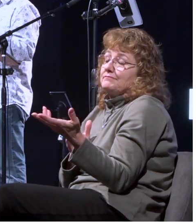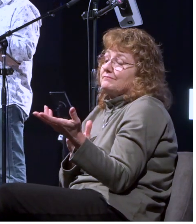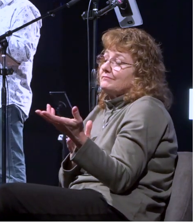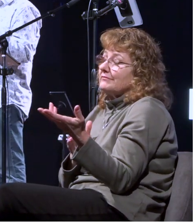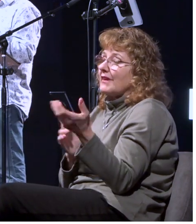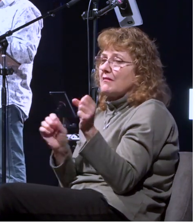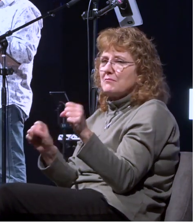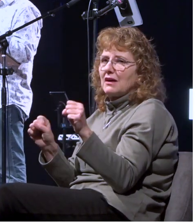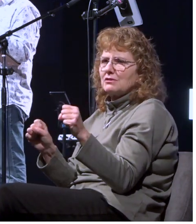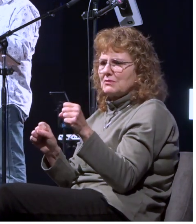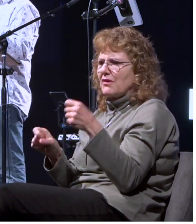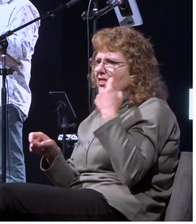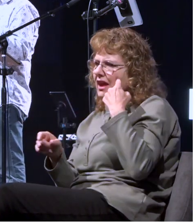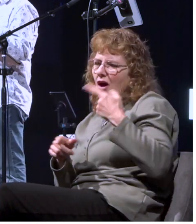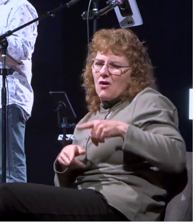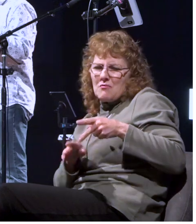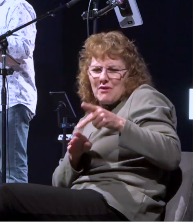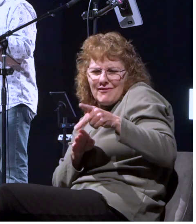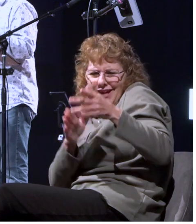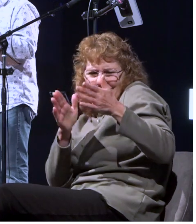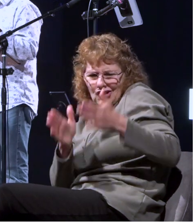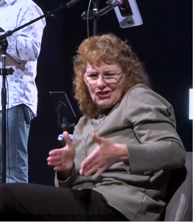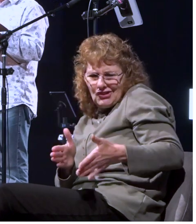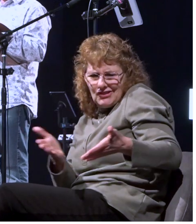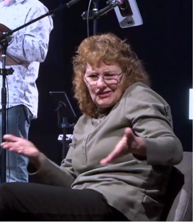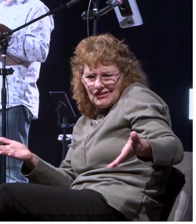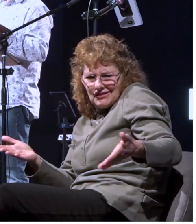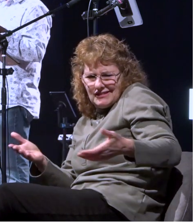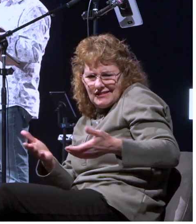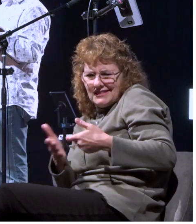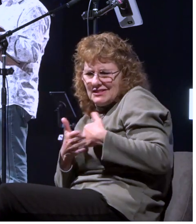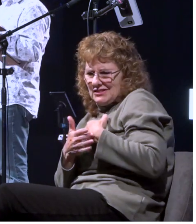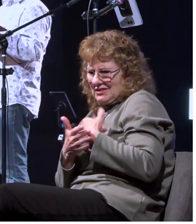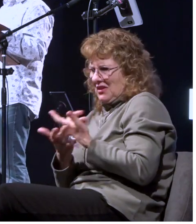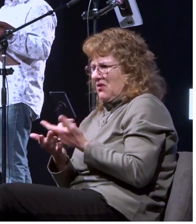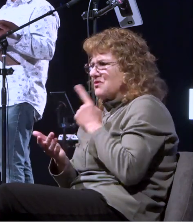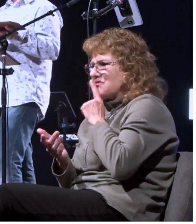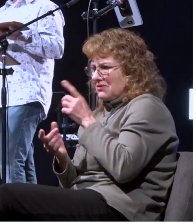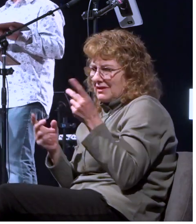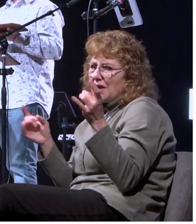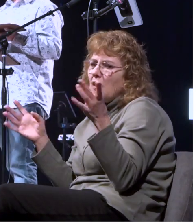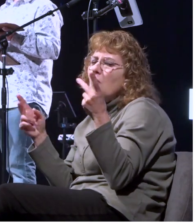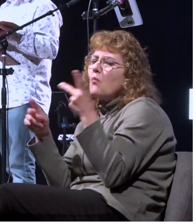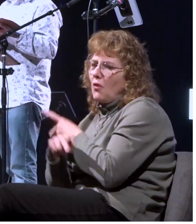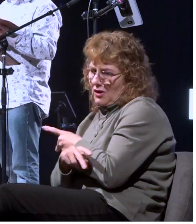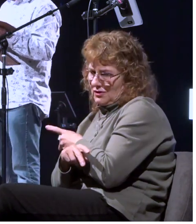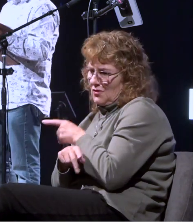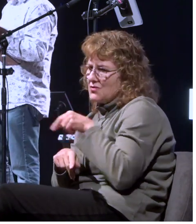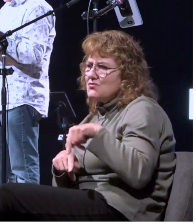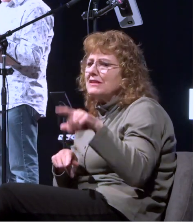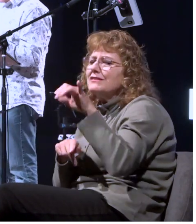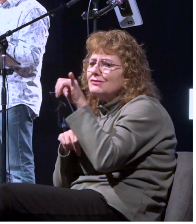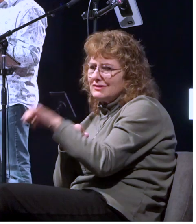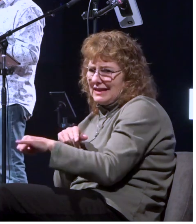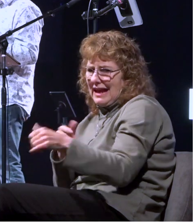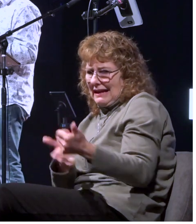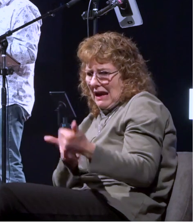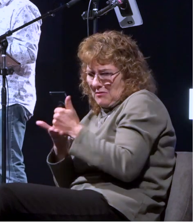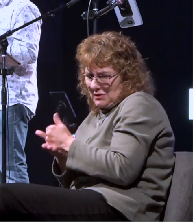professional sailors things are about to get really really dicey right now we're going to need their expertise to get everybody off safely that's kind of the